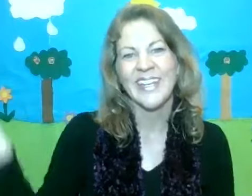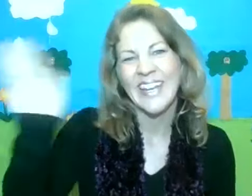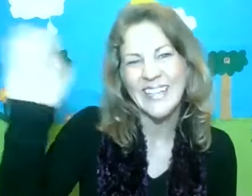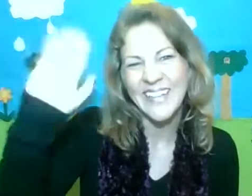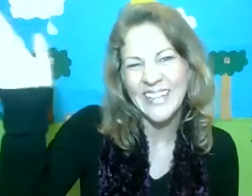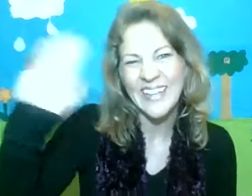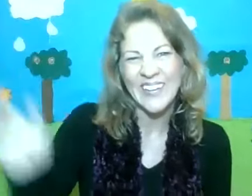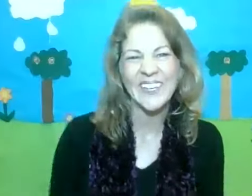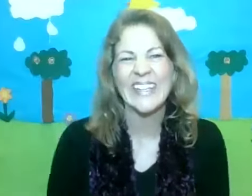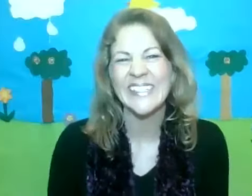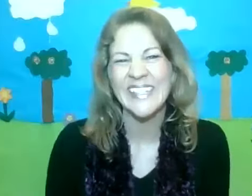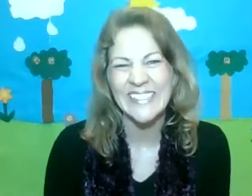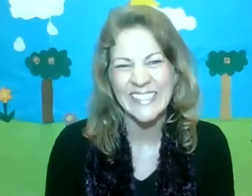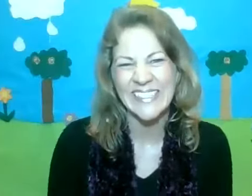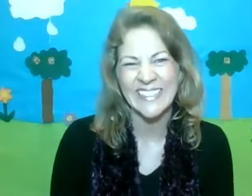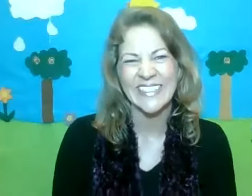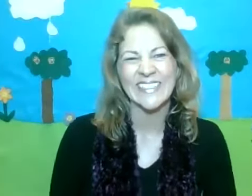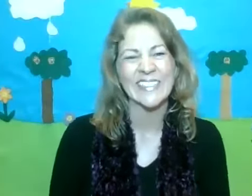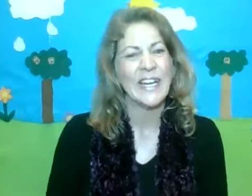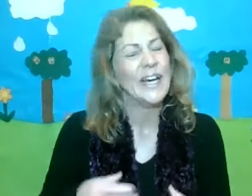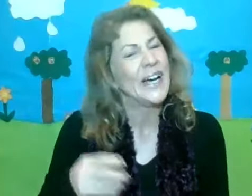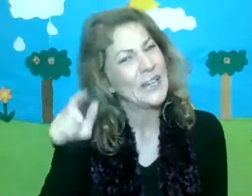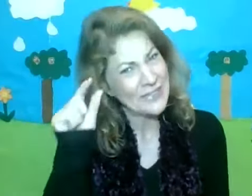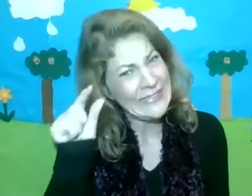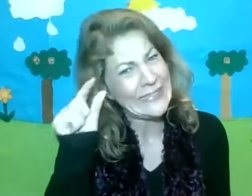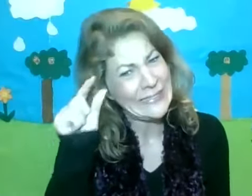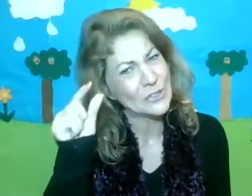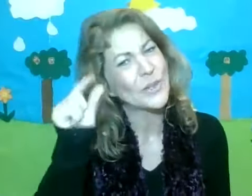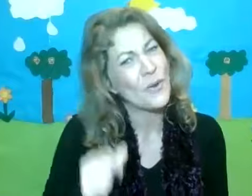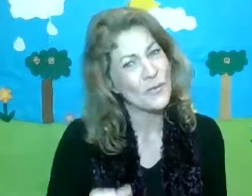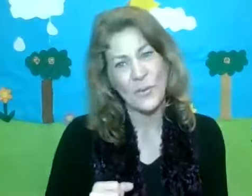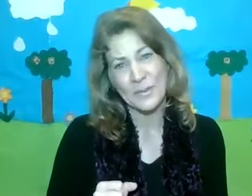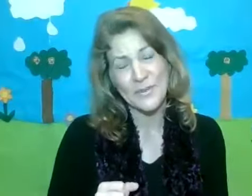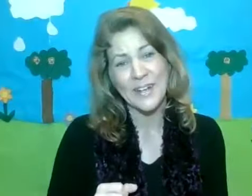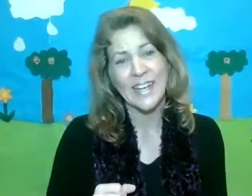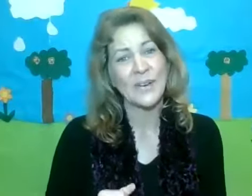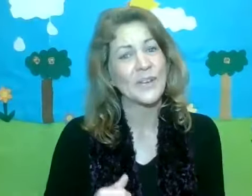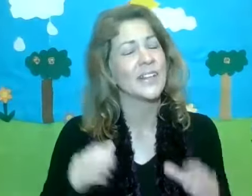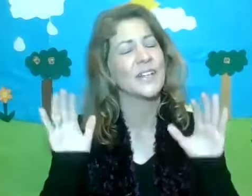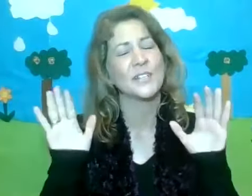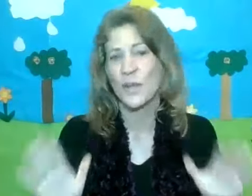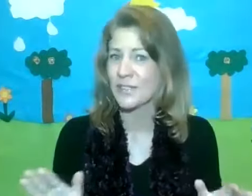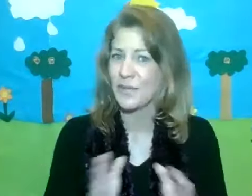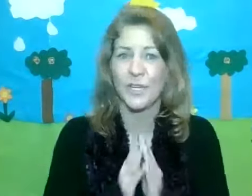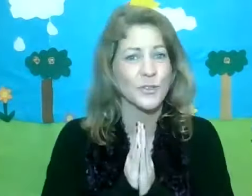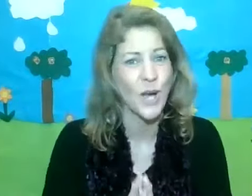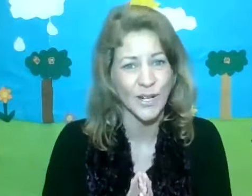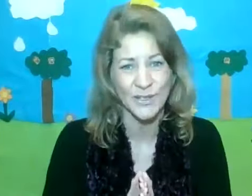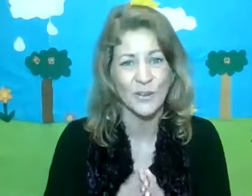Hello, hello, ESL teachers. Are you feeling a little bit overwhelmed right now? Trust me, you're not alone.